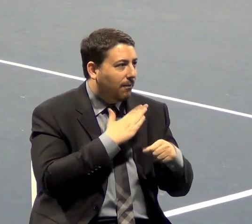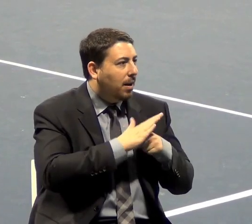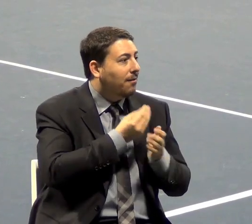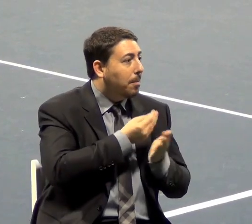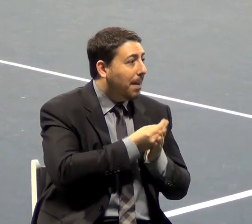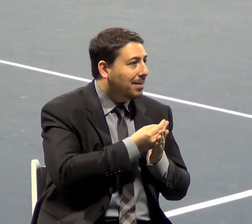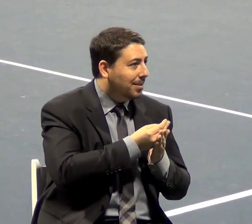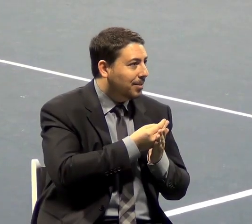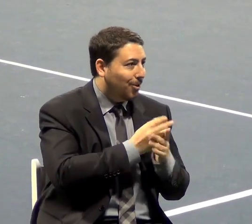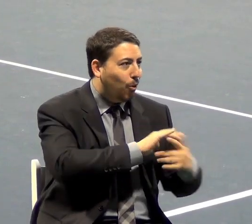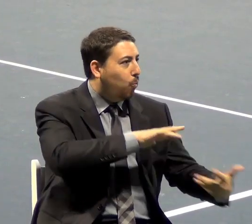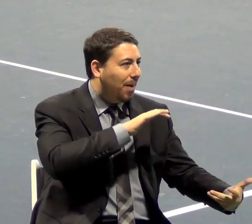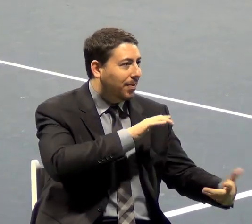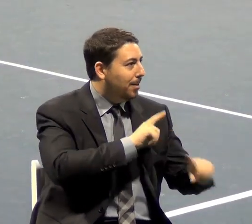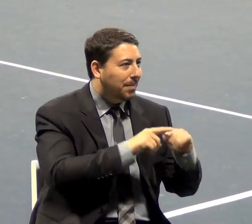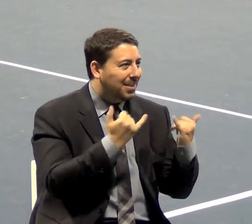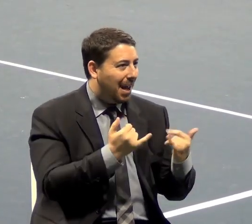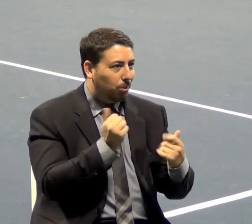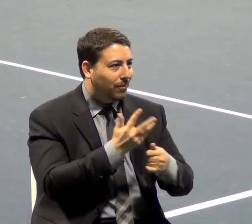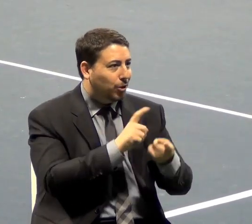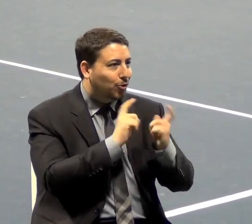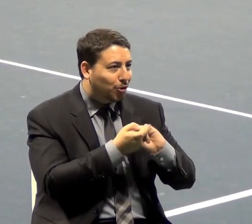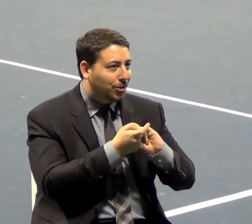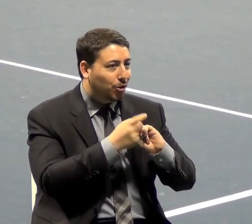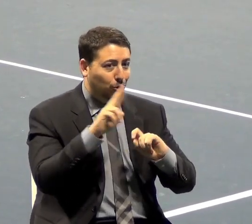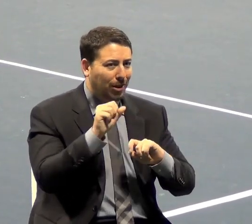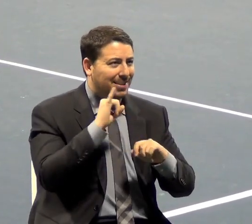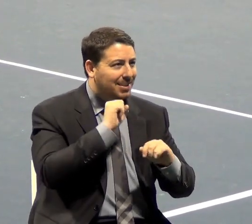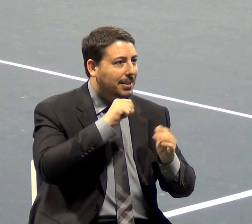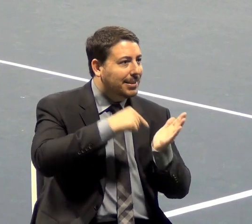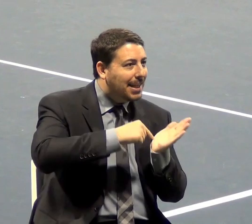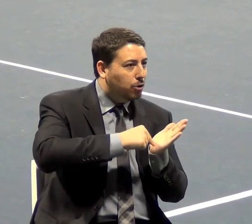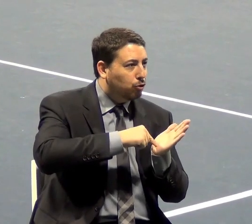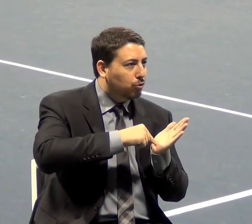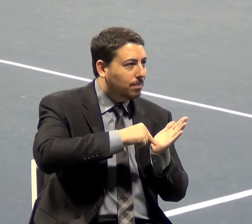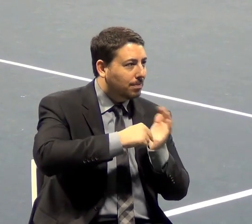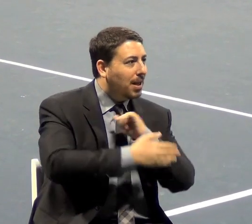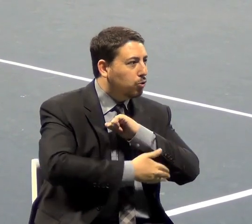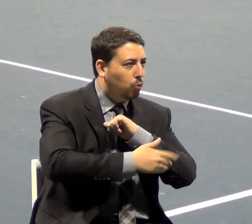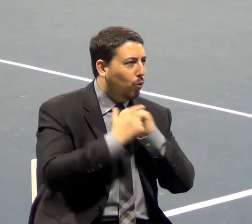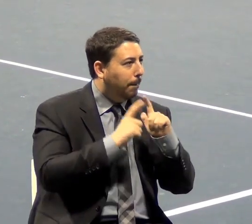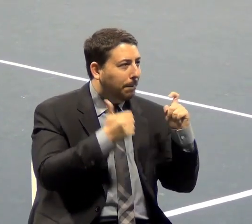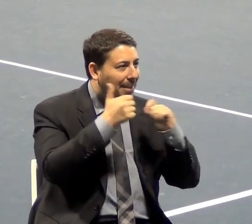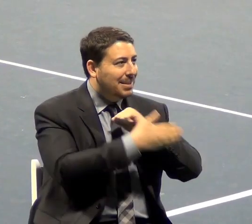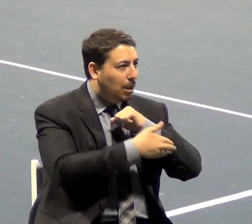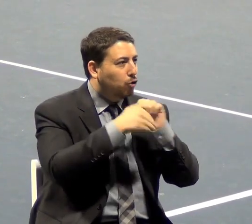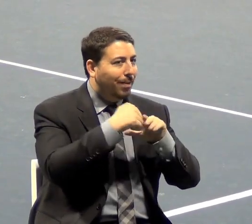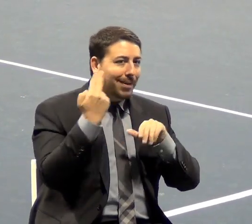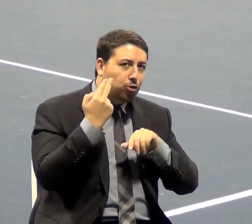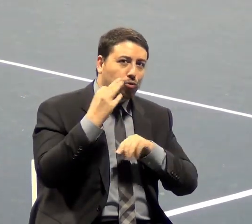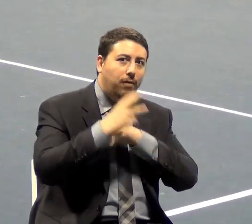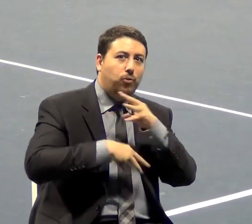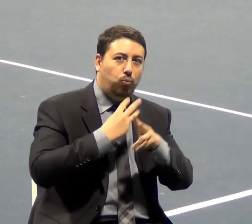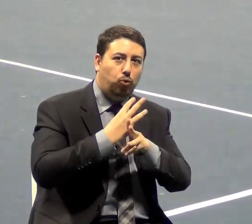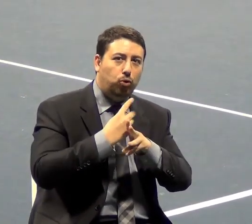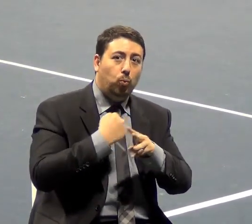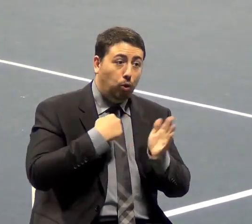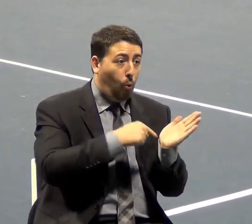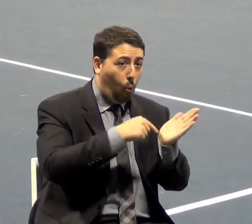But this has changed now. We're a debtor nation. We're the biggest debtor in the history of the world. We owe more money to foreigners